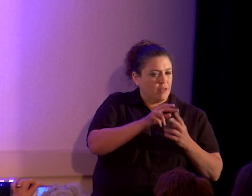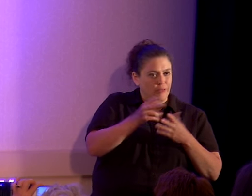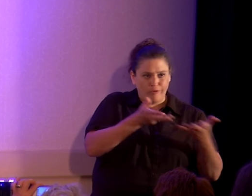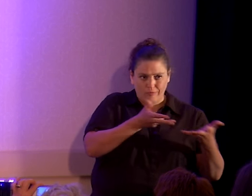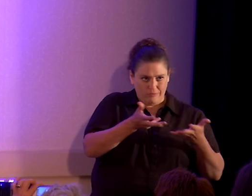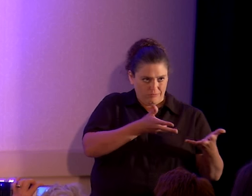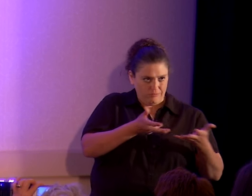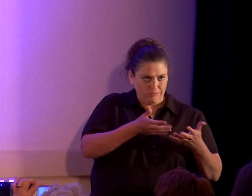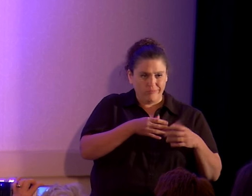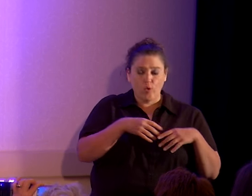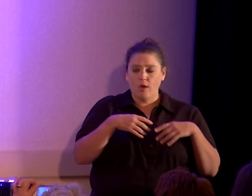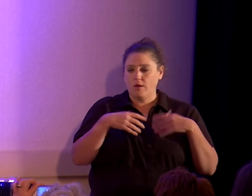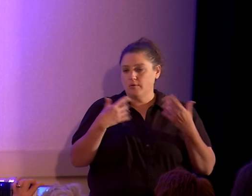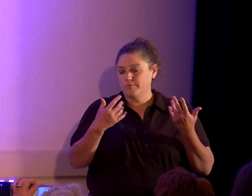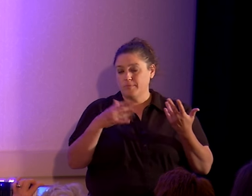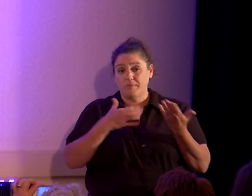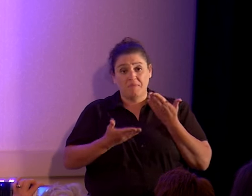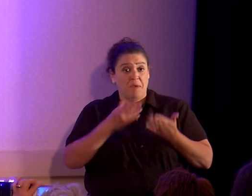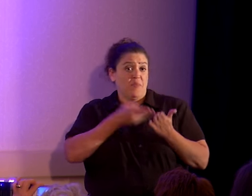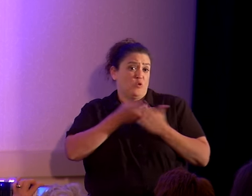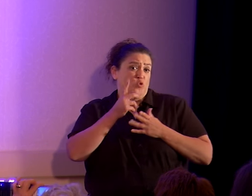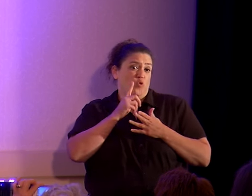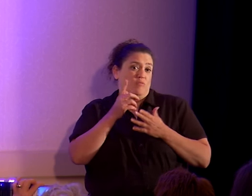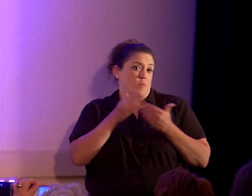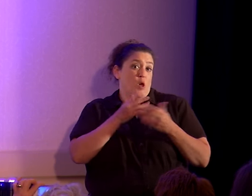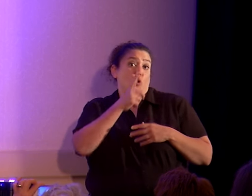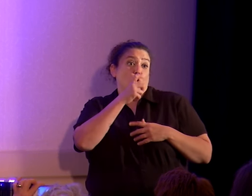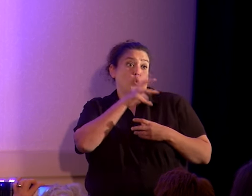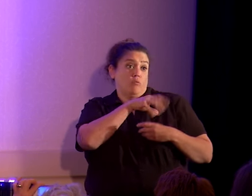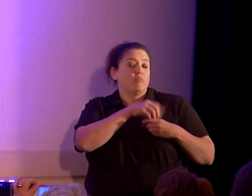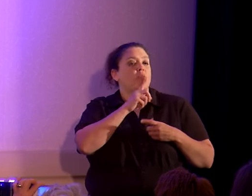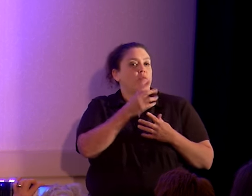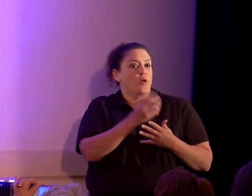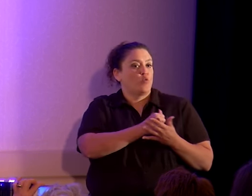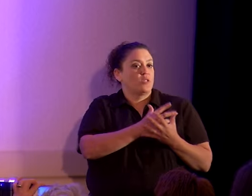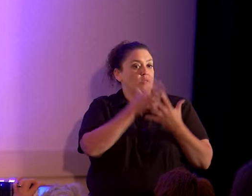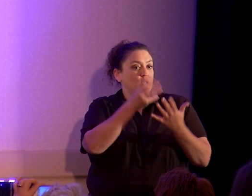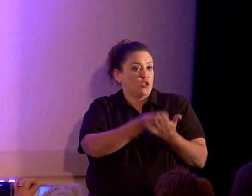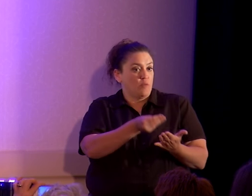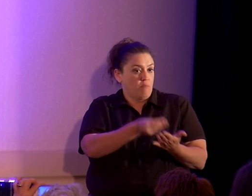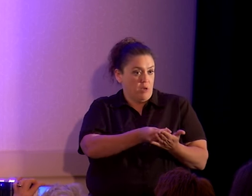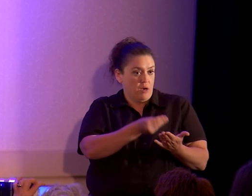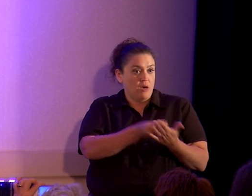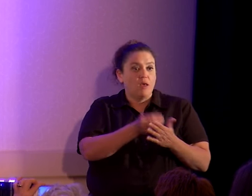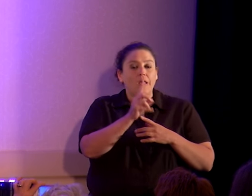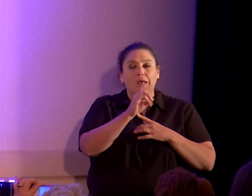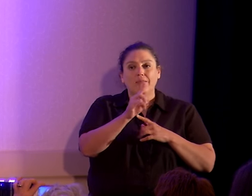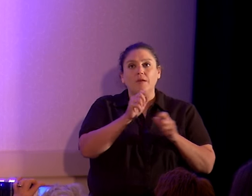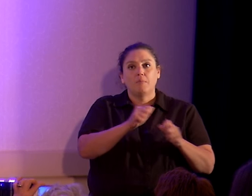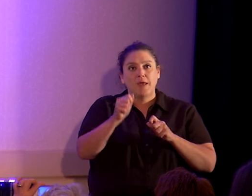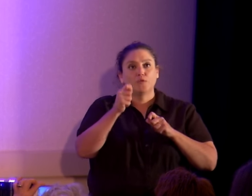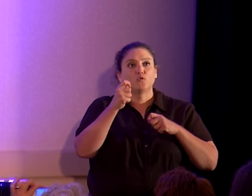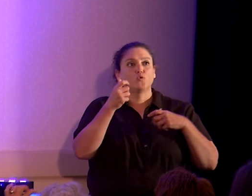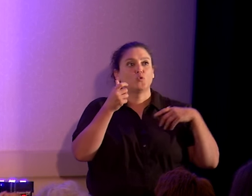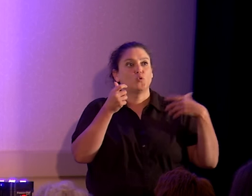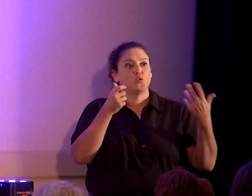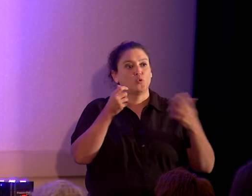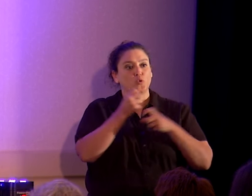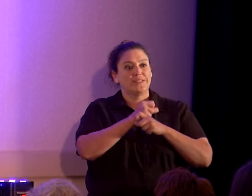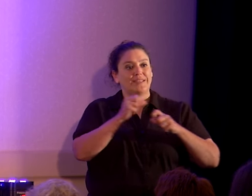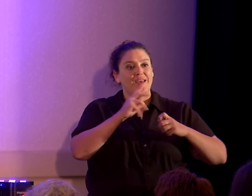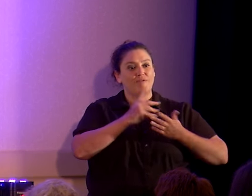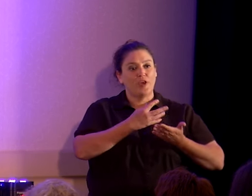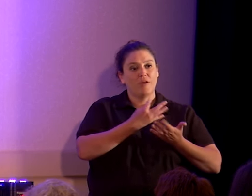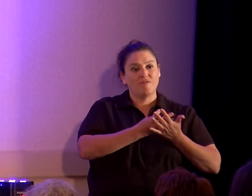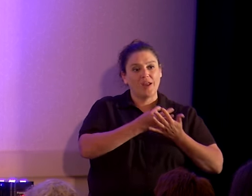That's the way it's going to be no matter who he debates. They did raise a bunch of money, and they did manage to kind of save a financially struggling organization.